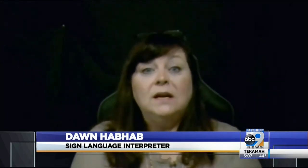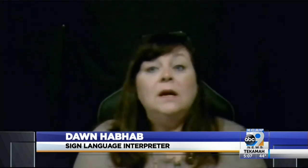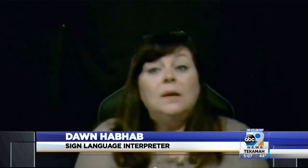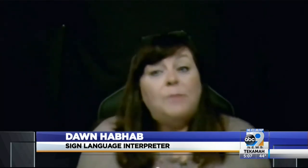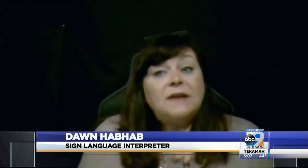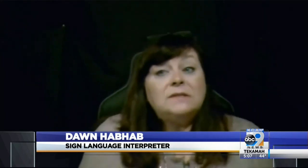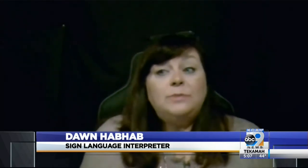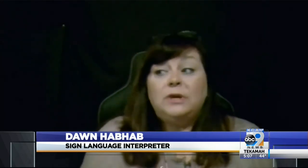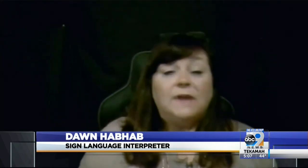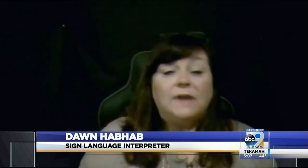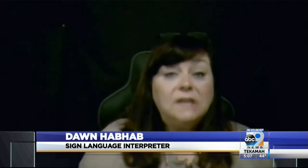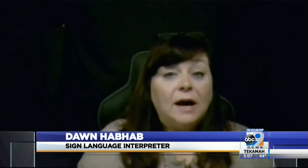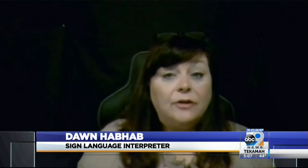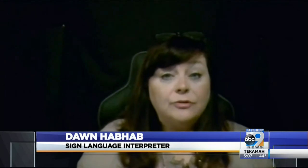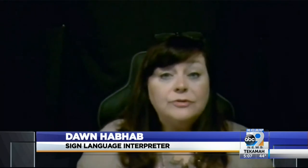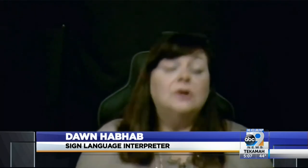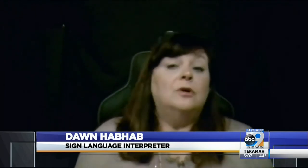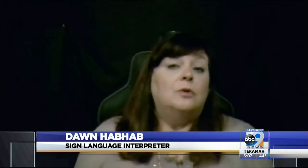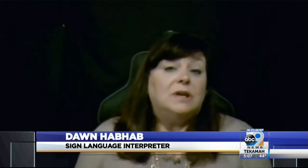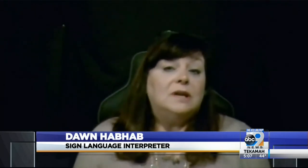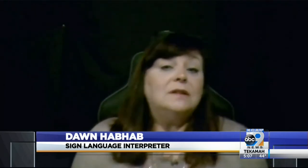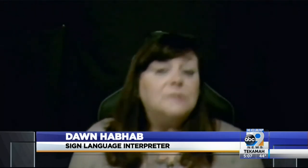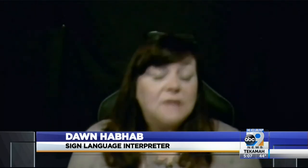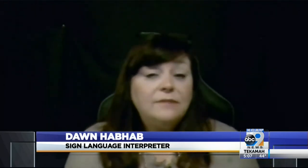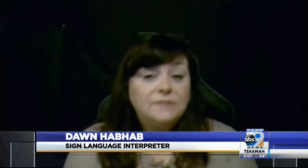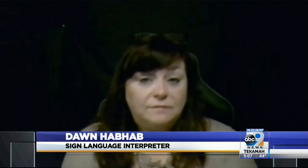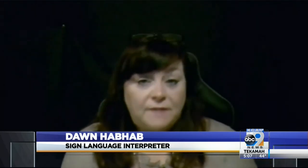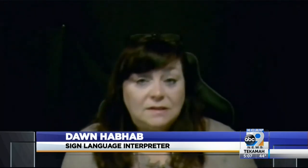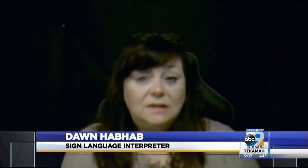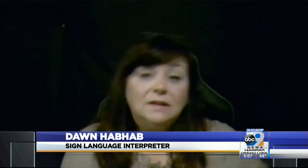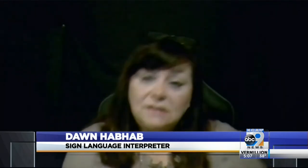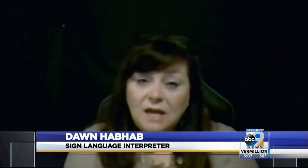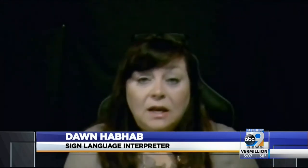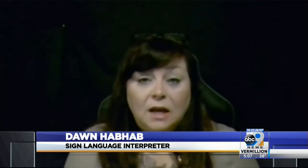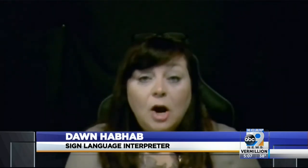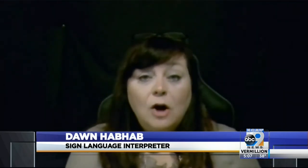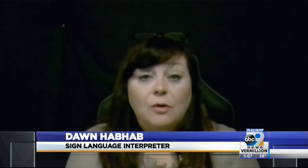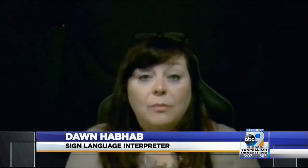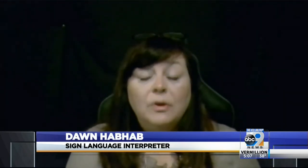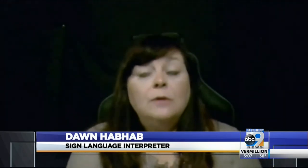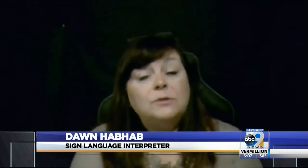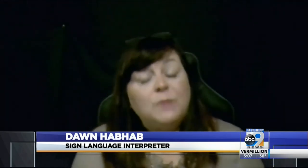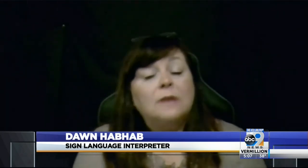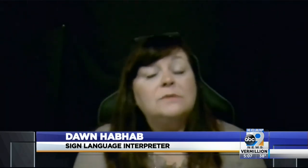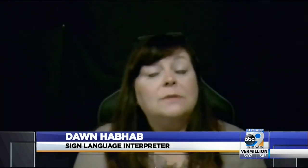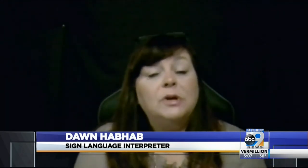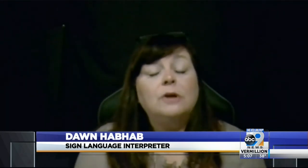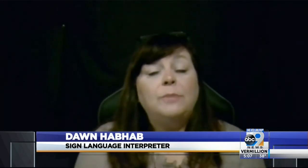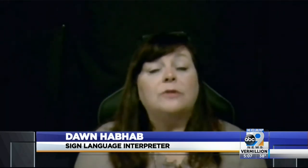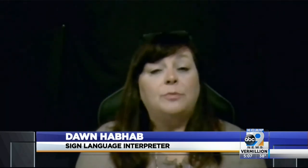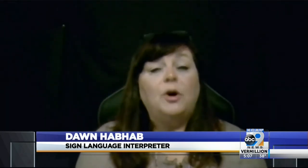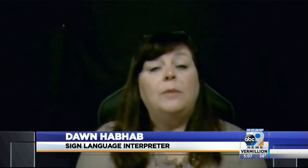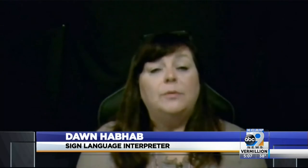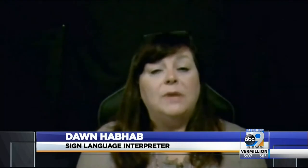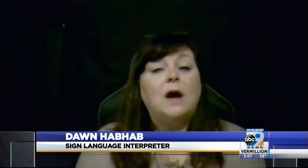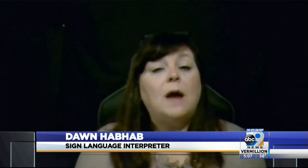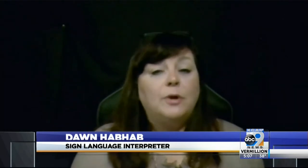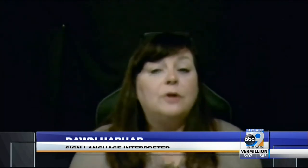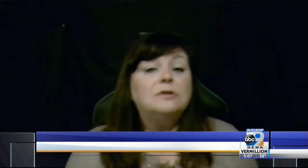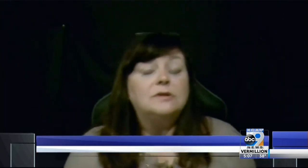possibly infecting others or getting themselves infected and then taking it home which becomes a bigger part of the problem and not part of the